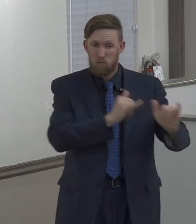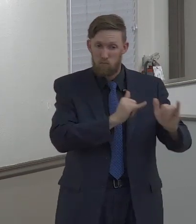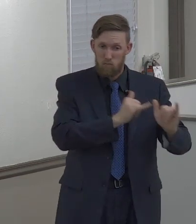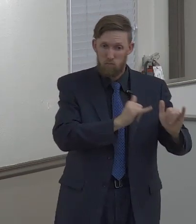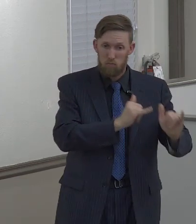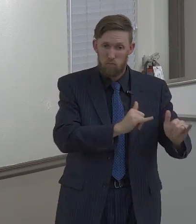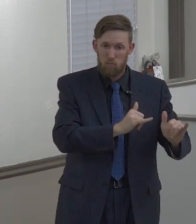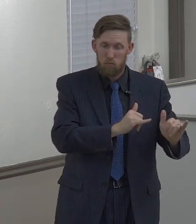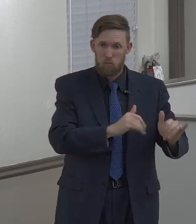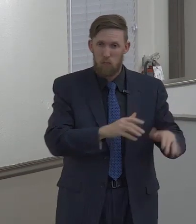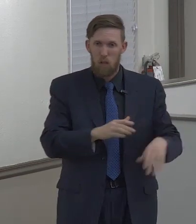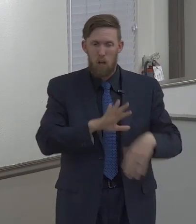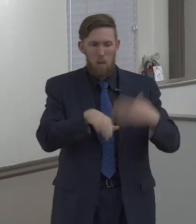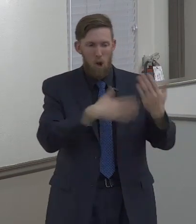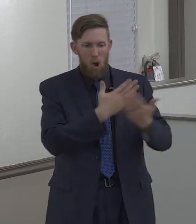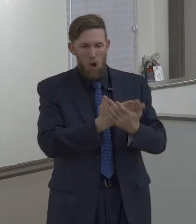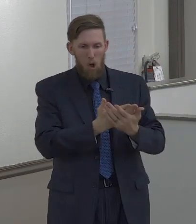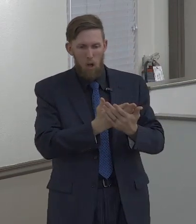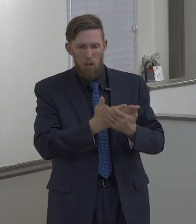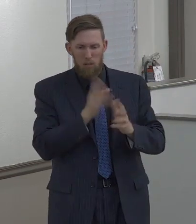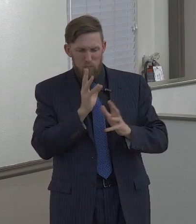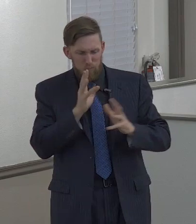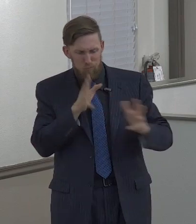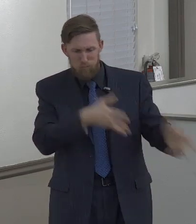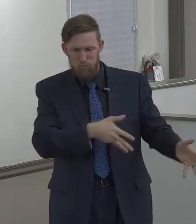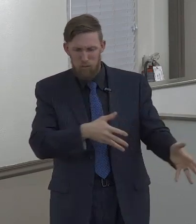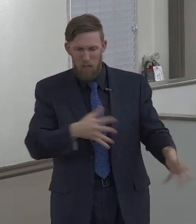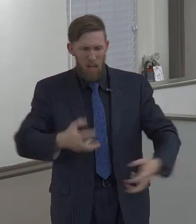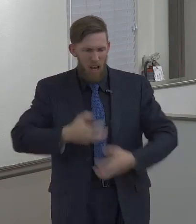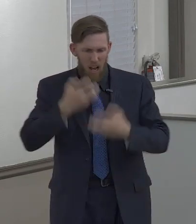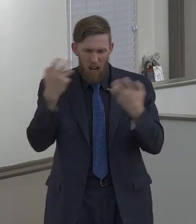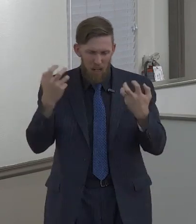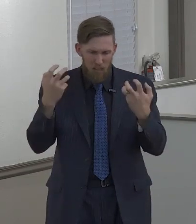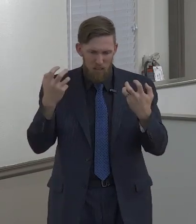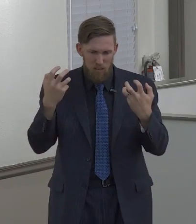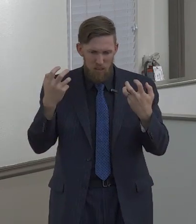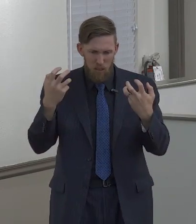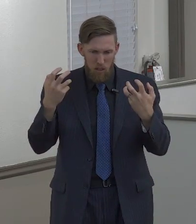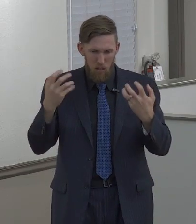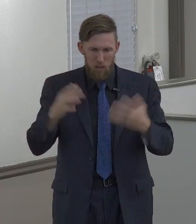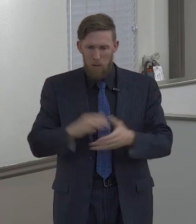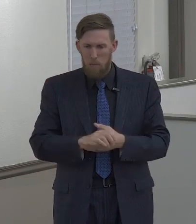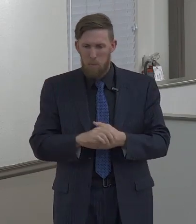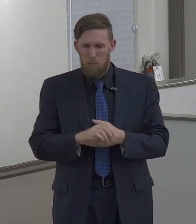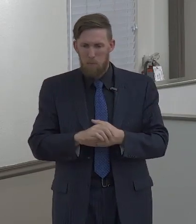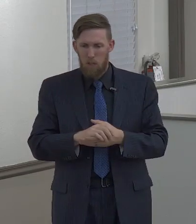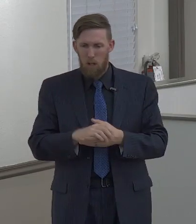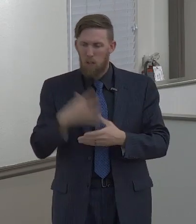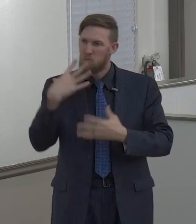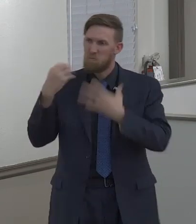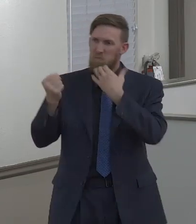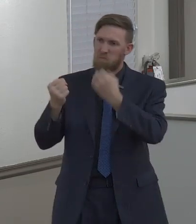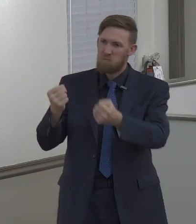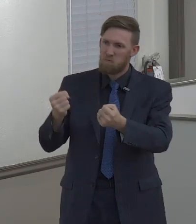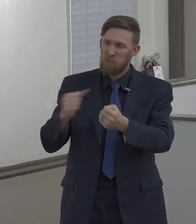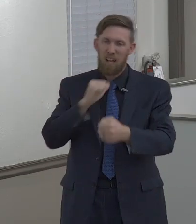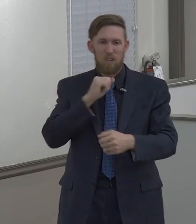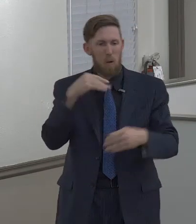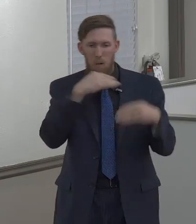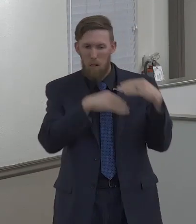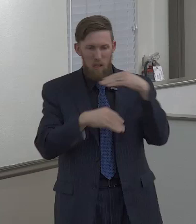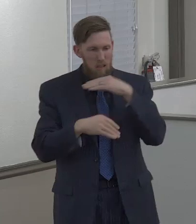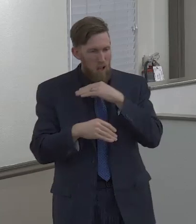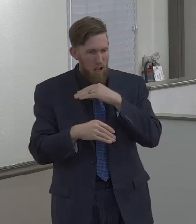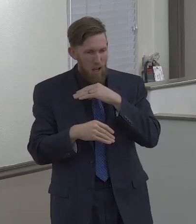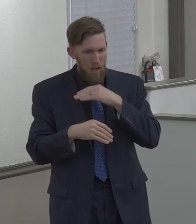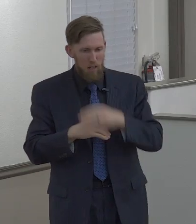some time when ye lived in them. But now ye also put off all these, anger, wrath, malice, blasphemy, filthy communication out of